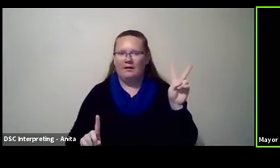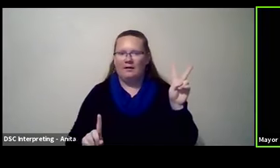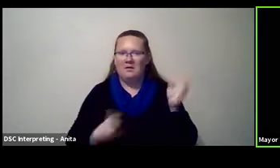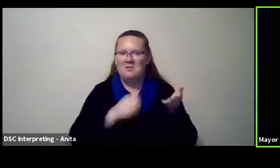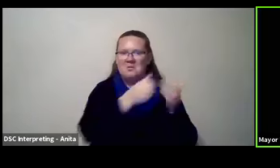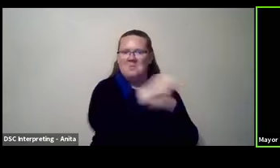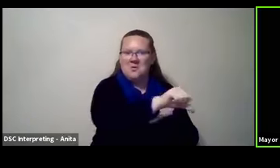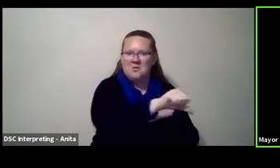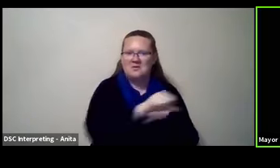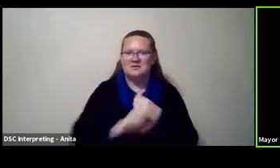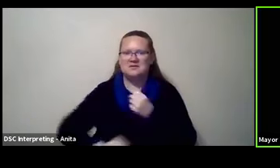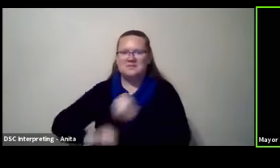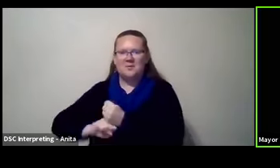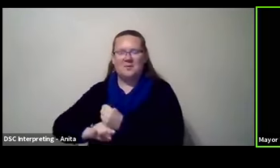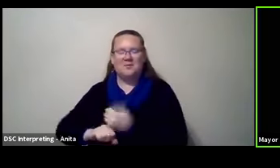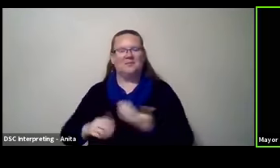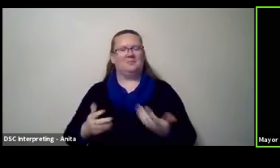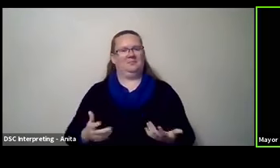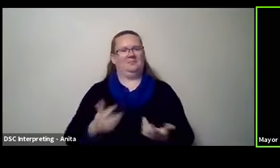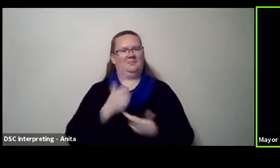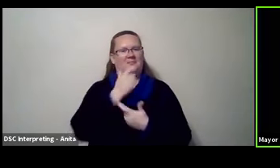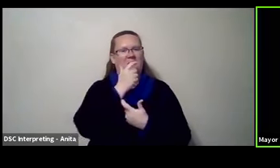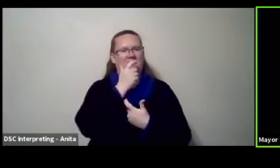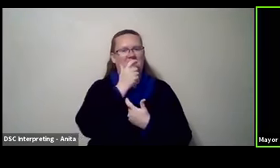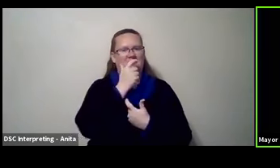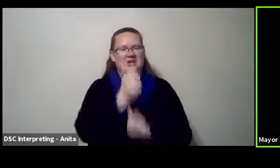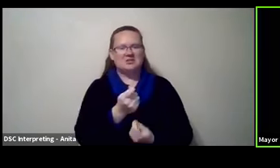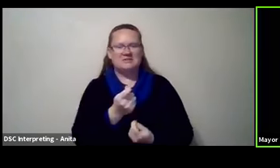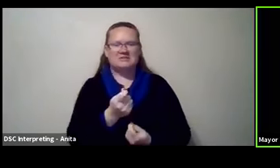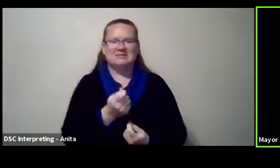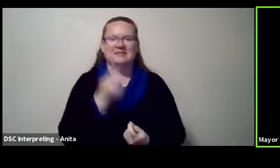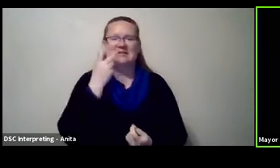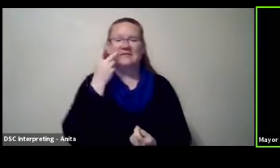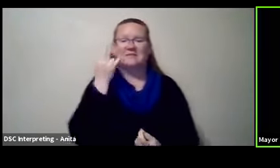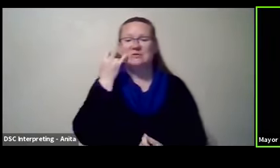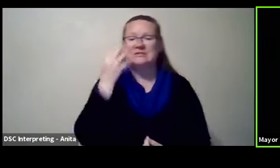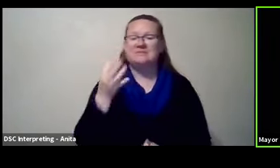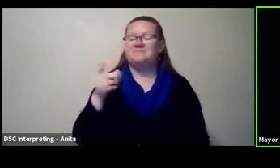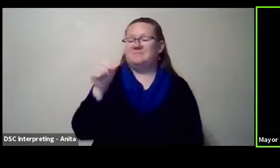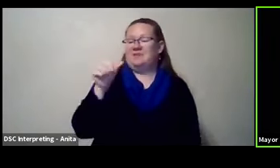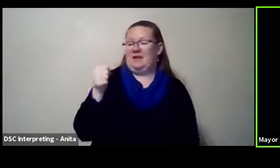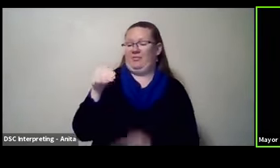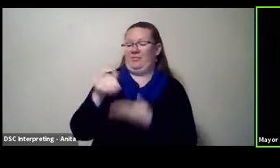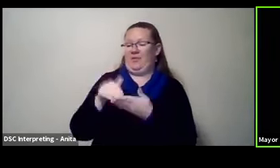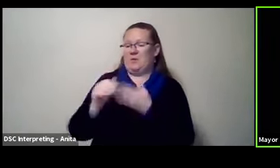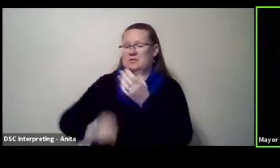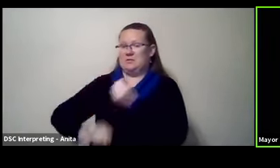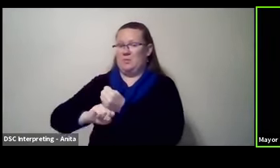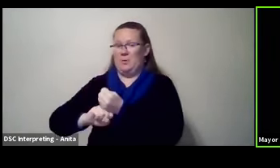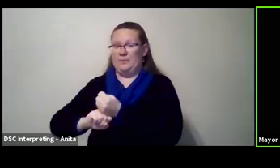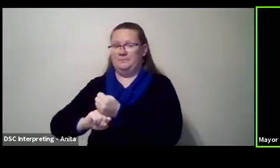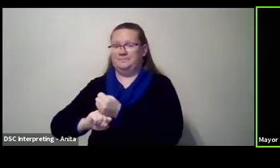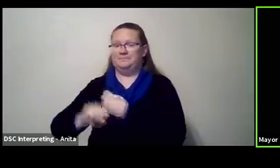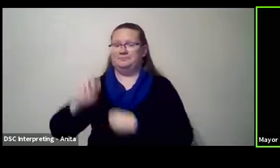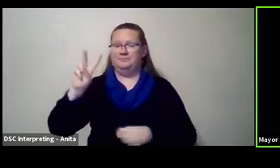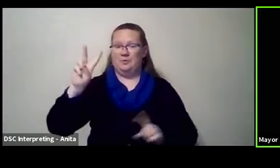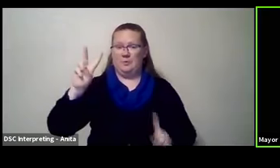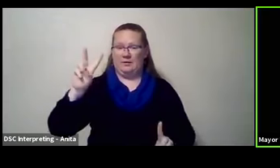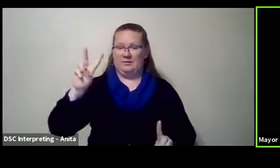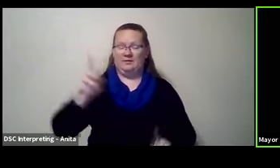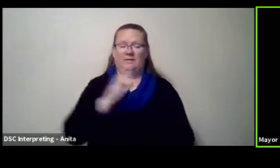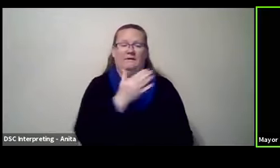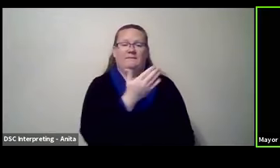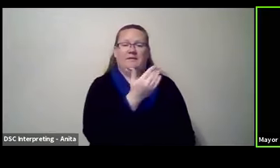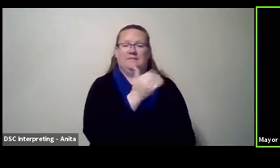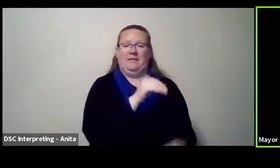turned out. When you put those together, 10,000 people supporting it, two to one, 15,000